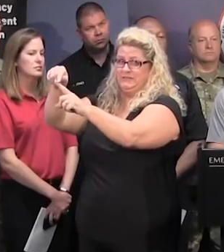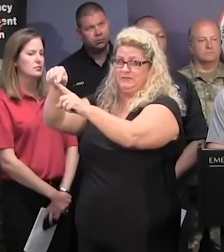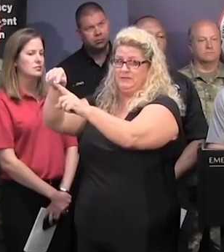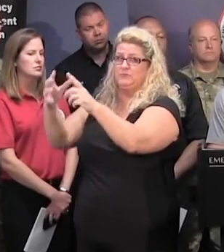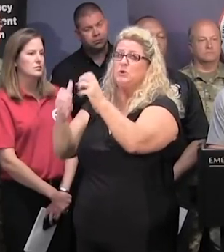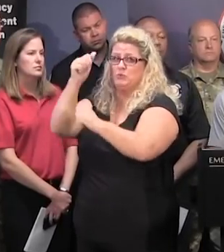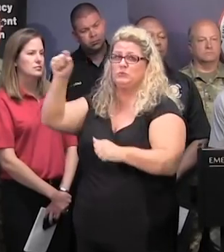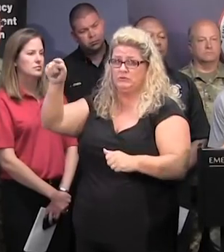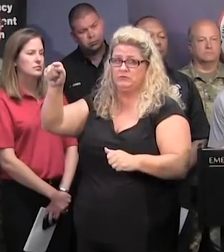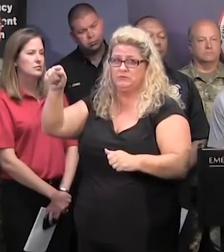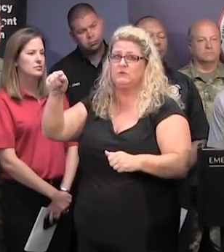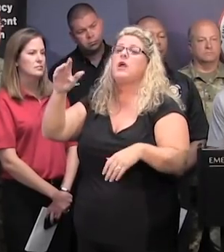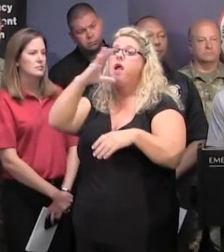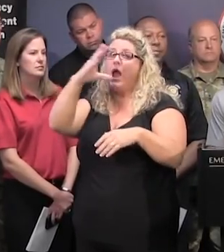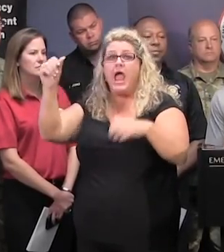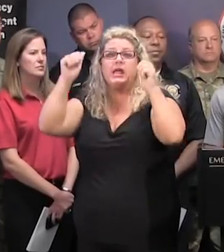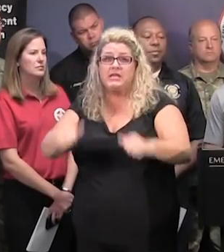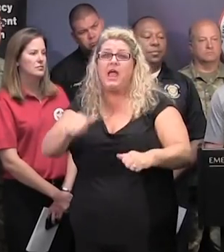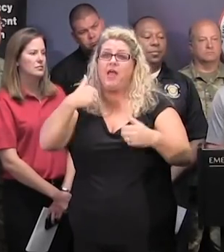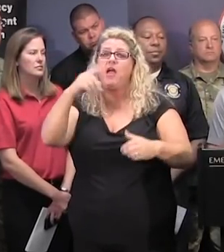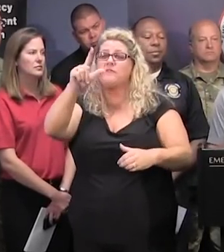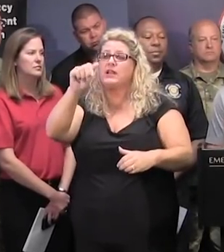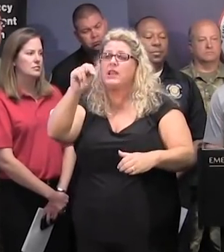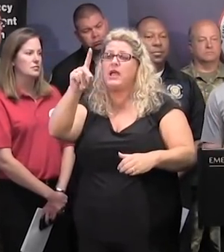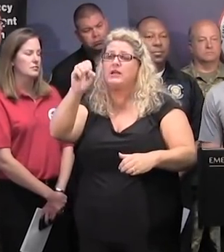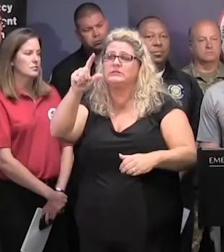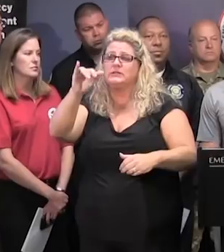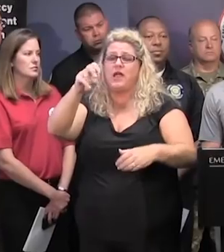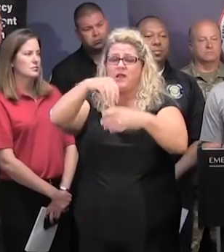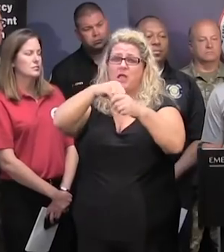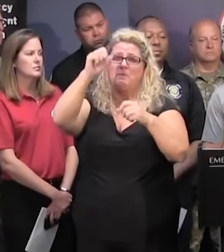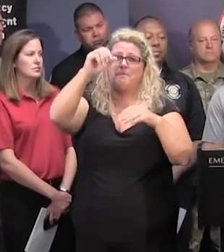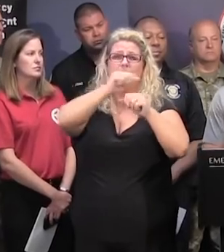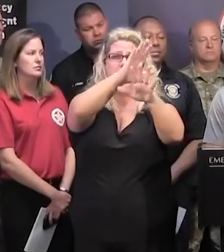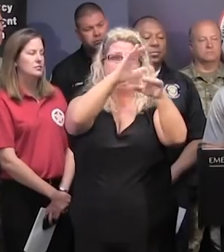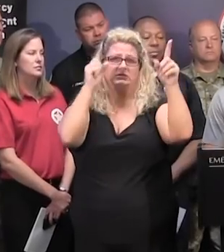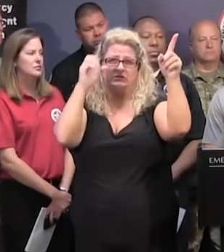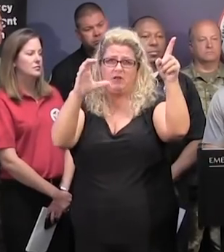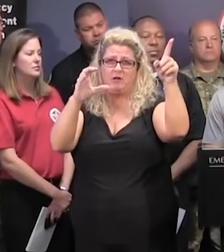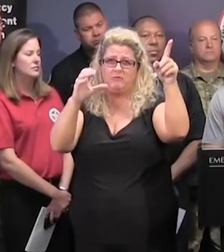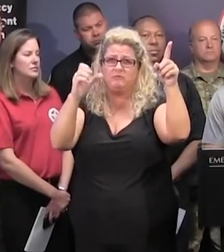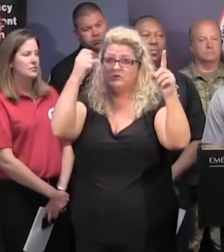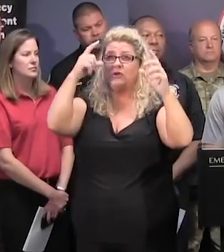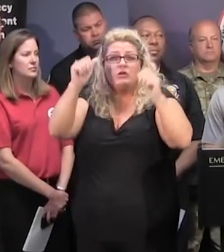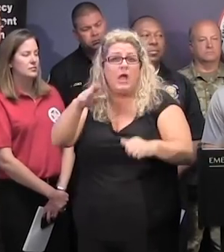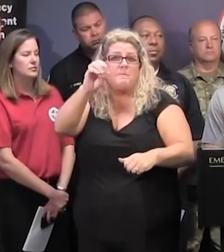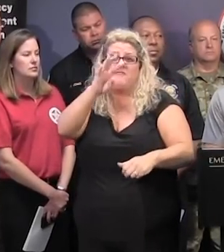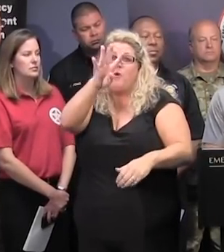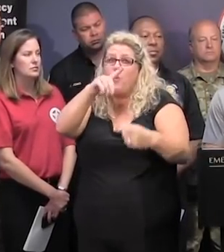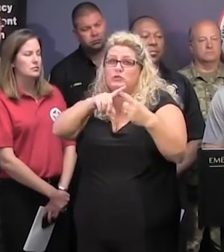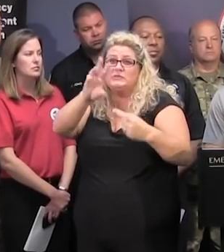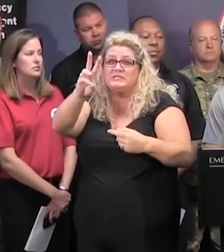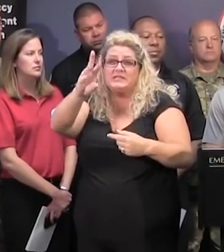also occur in the South Carolina mountains. Storm surge is another concern, as values could reach as high as 4 to 6 feet